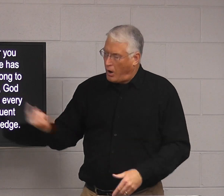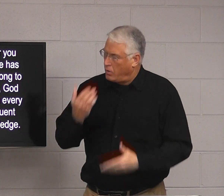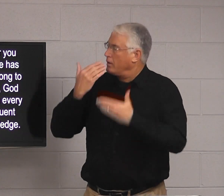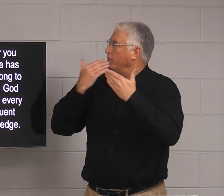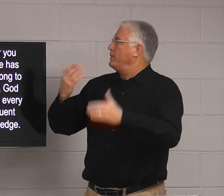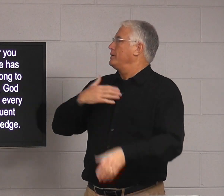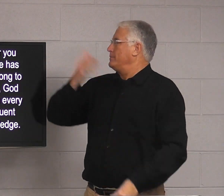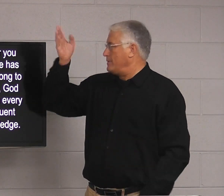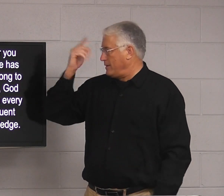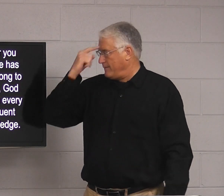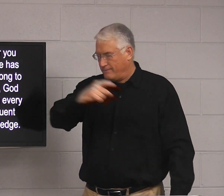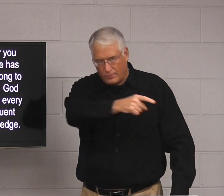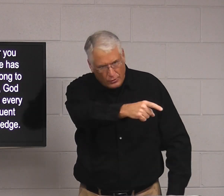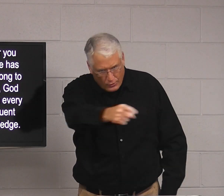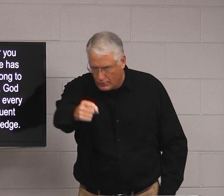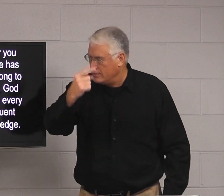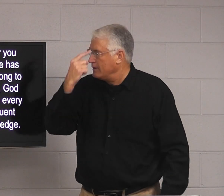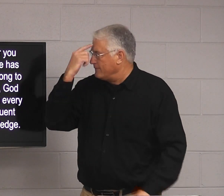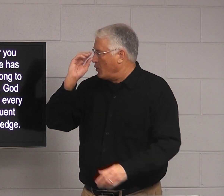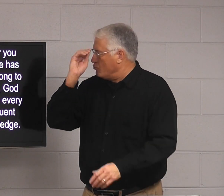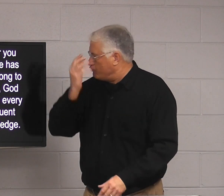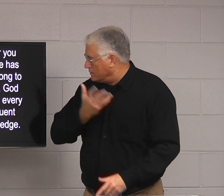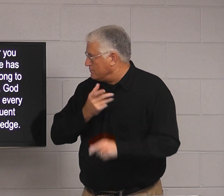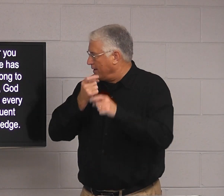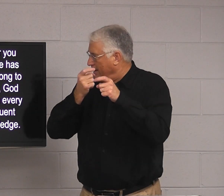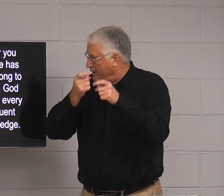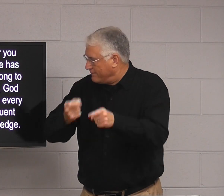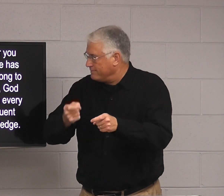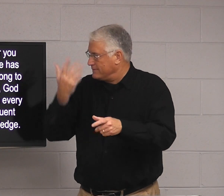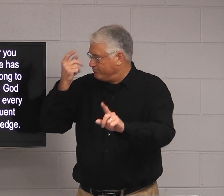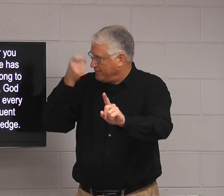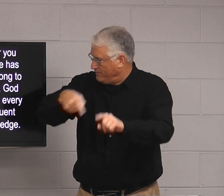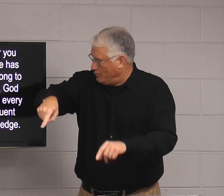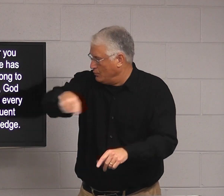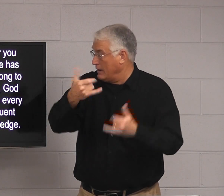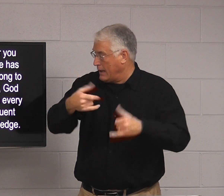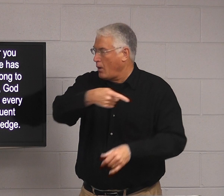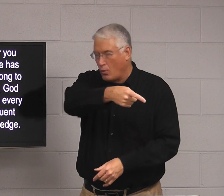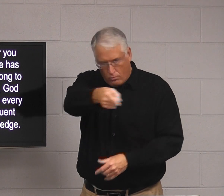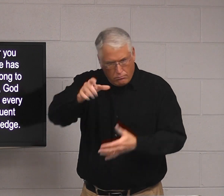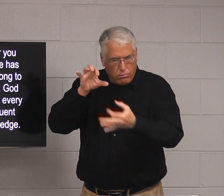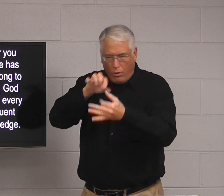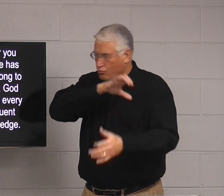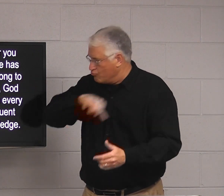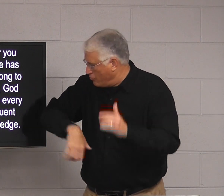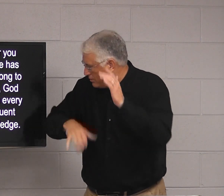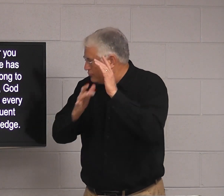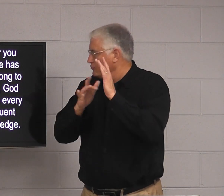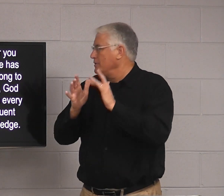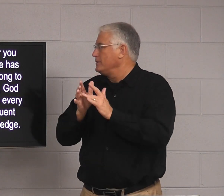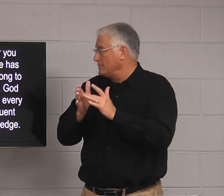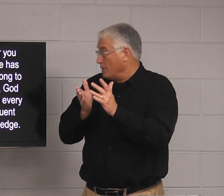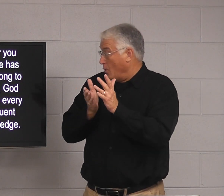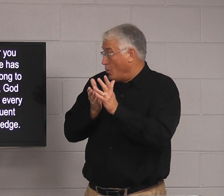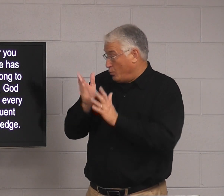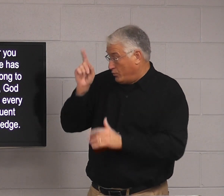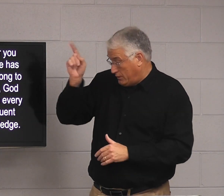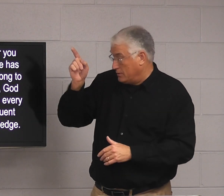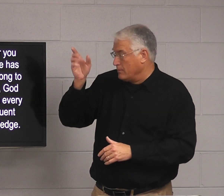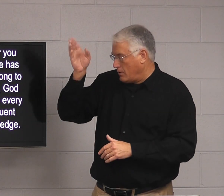positive. They said, I always thank my God for you and for the gracious gifts that he has given you. Now that you belong to Christ Jesus,